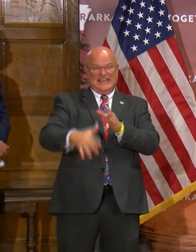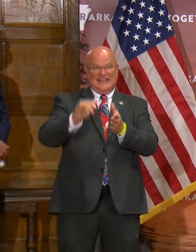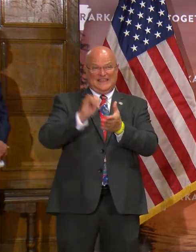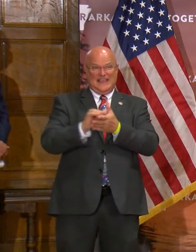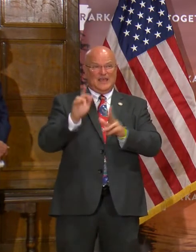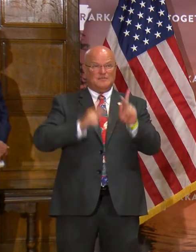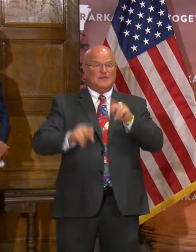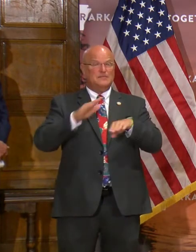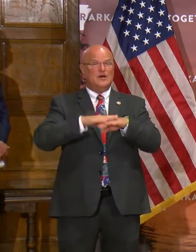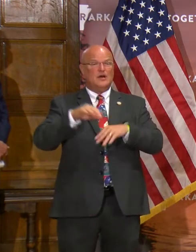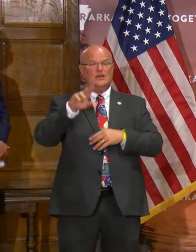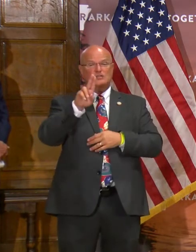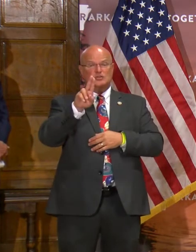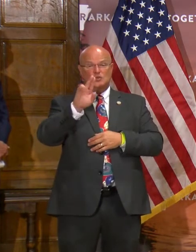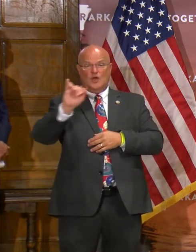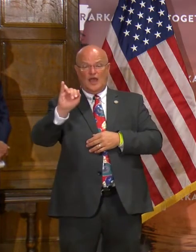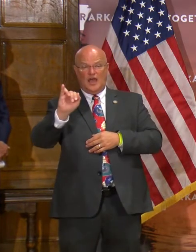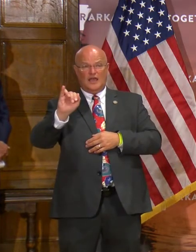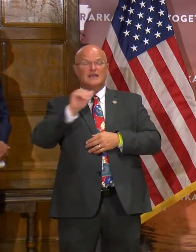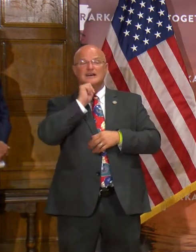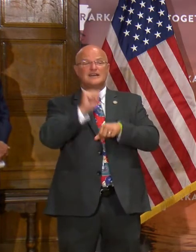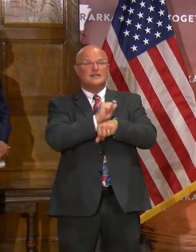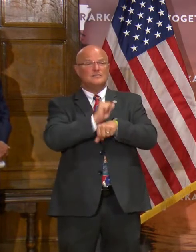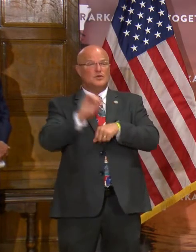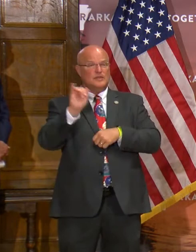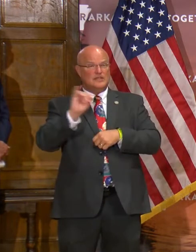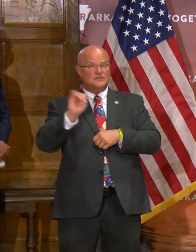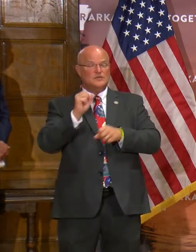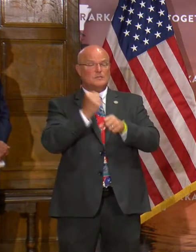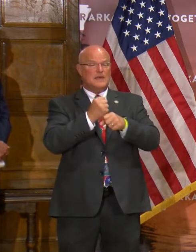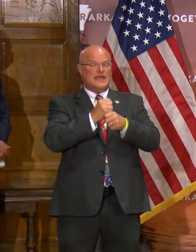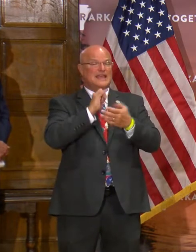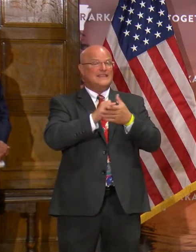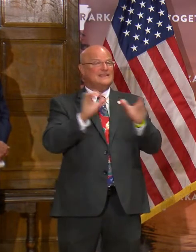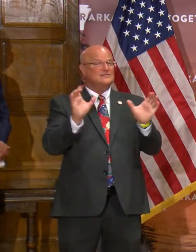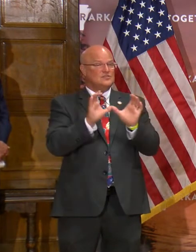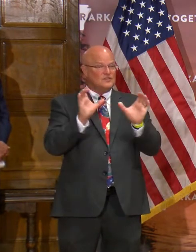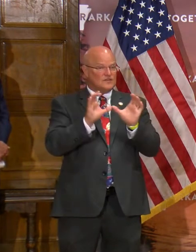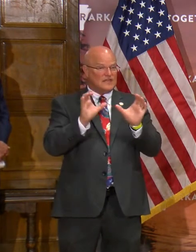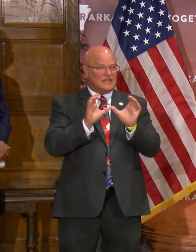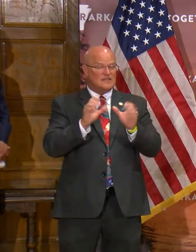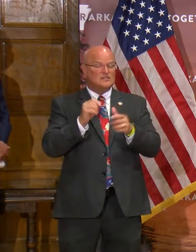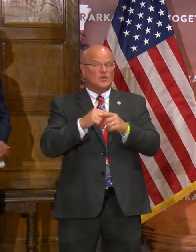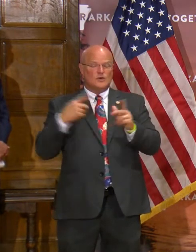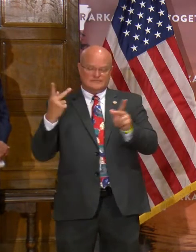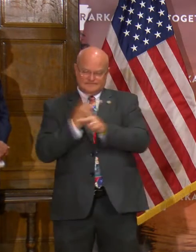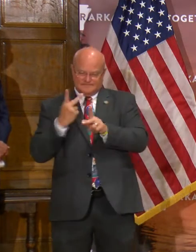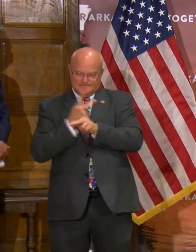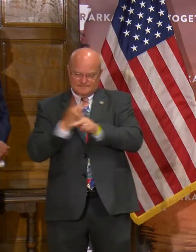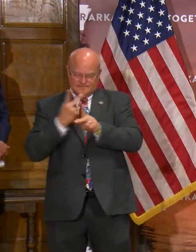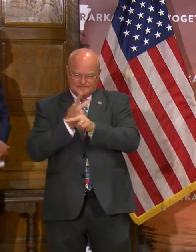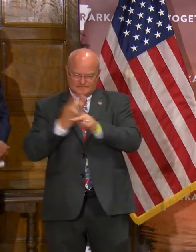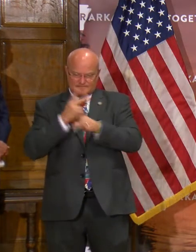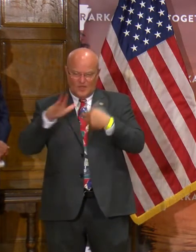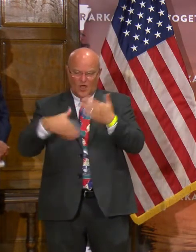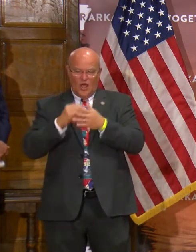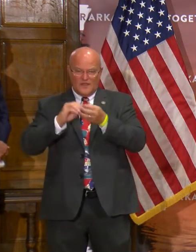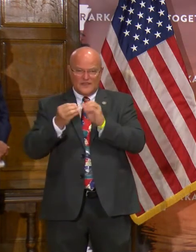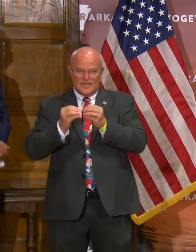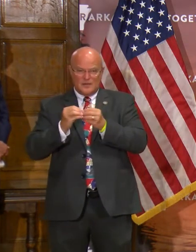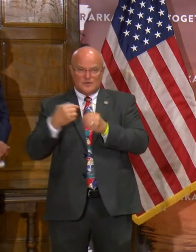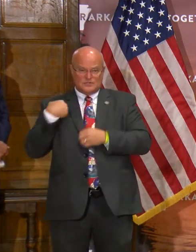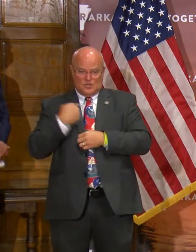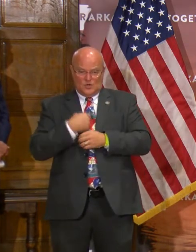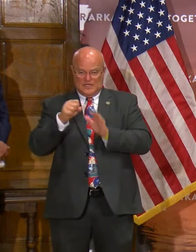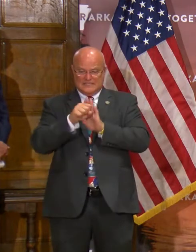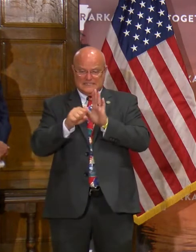of those on UI going in and recertifying or making that certification so that we can tally up those final numbers and know what we as a state have to put